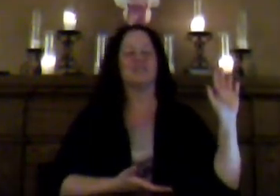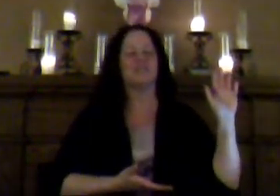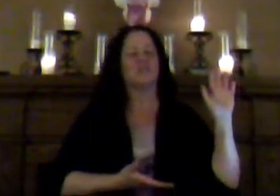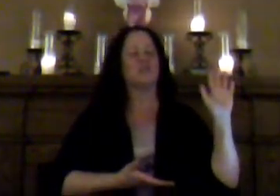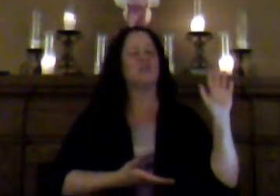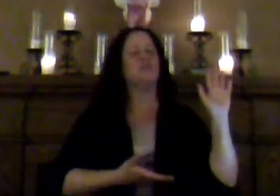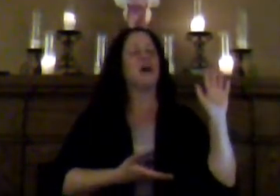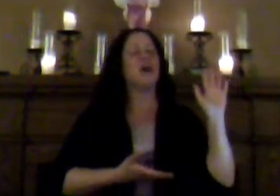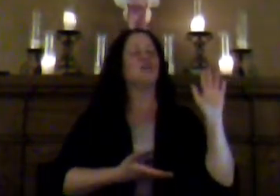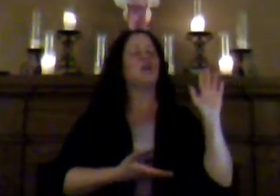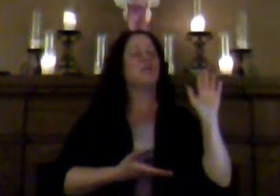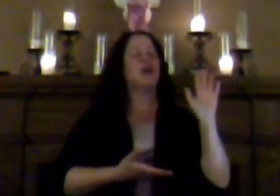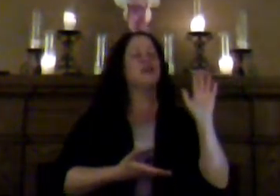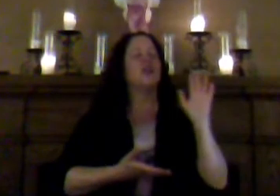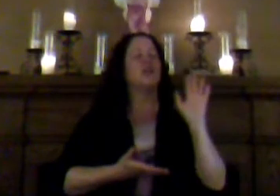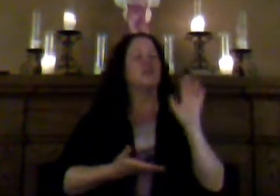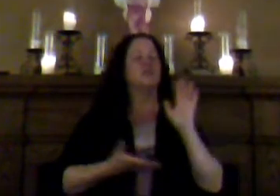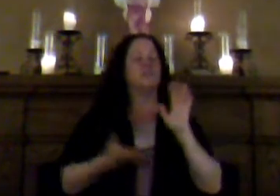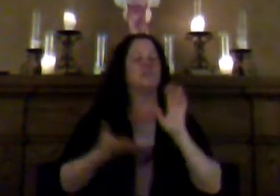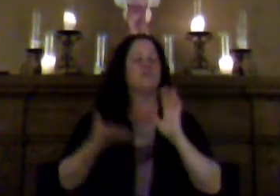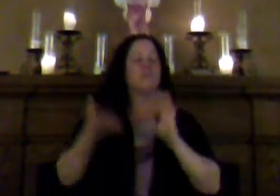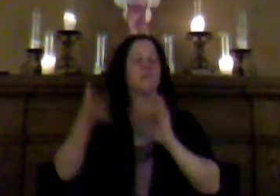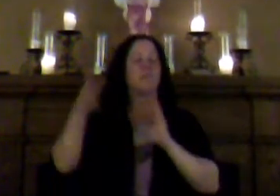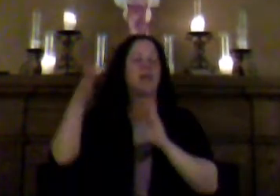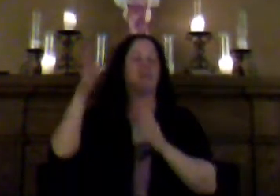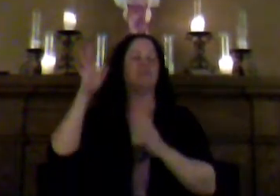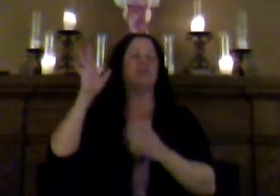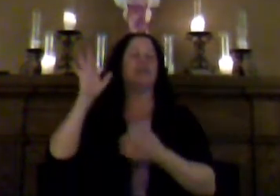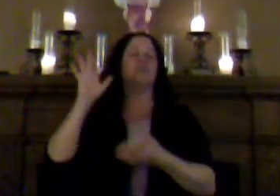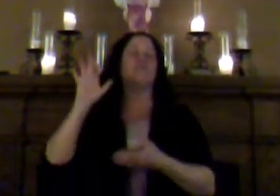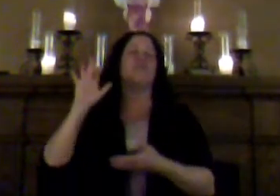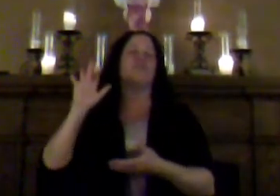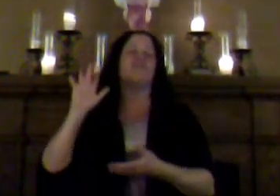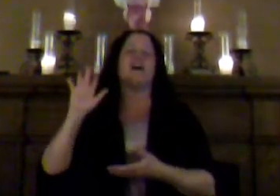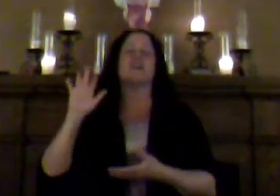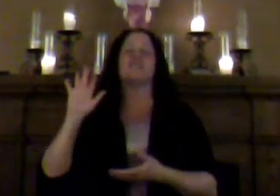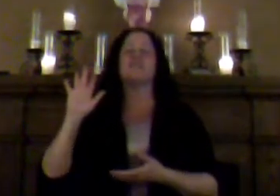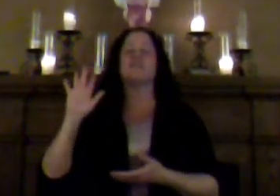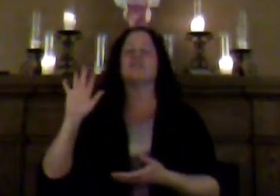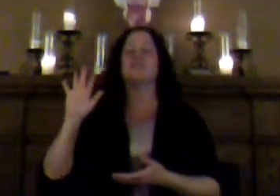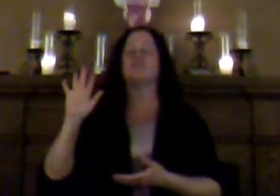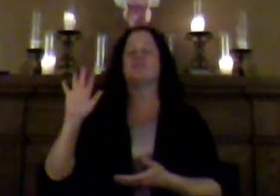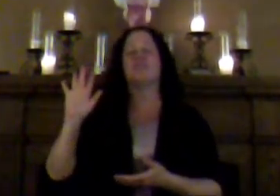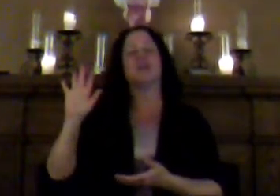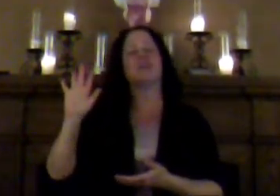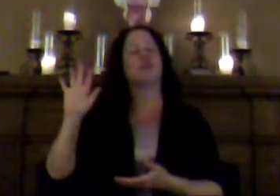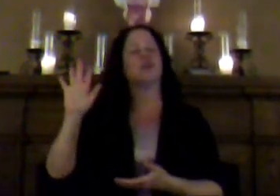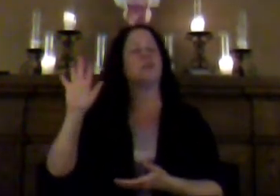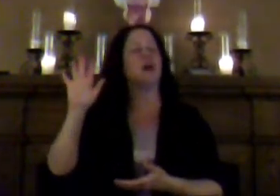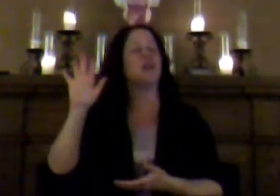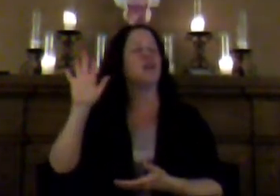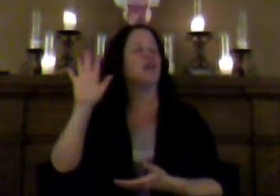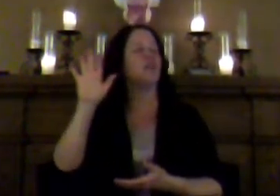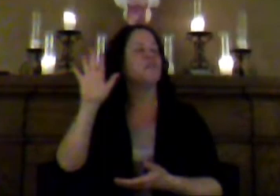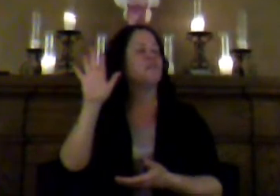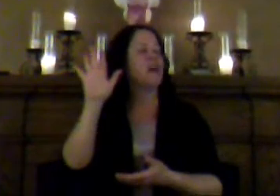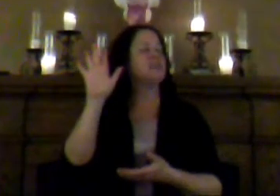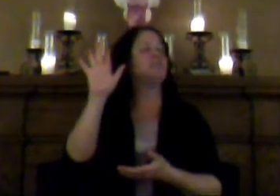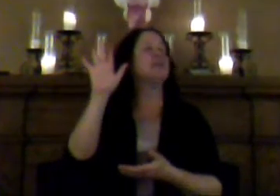Do not look upon another as being more advanced. Never look upon another as being